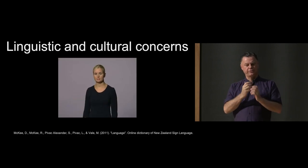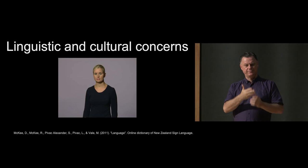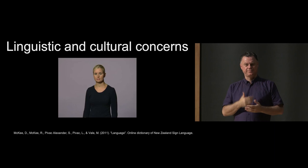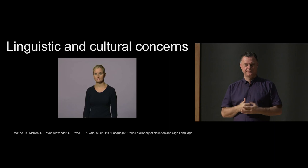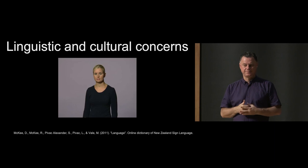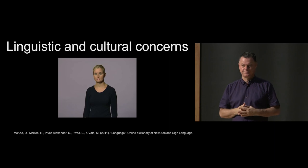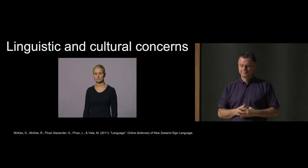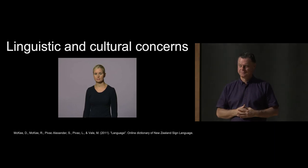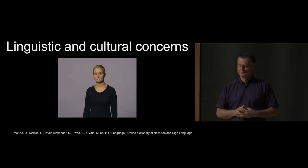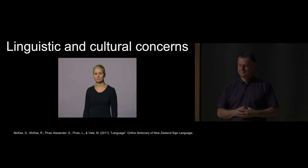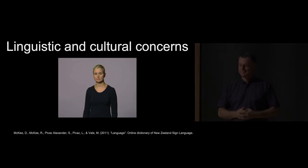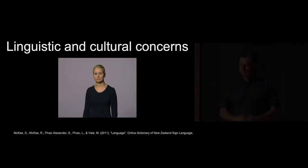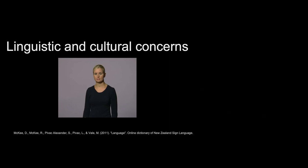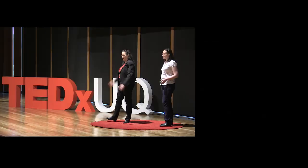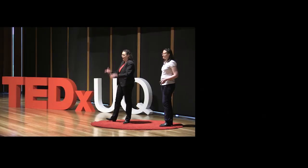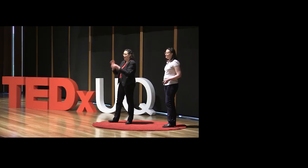to the Australian deaf community.